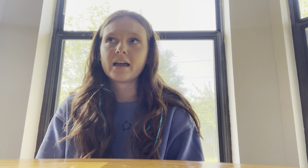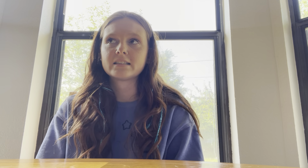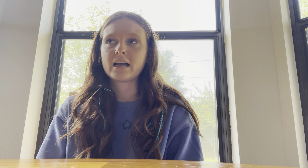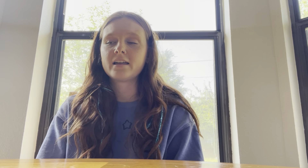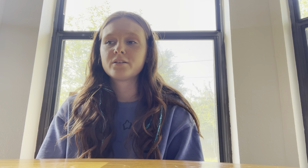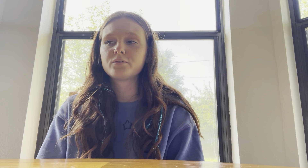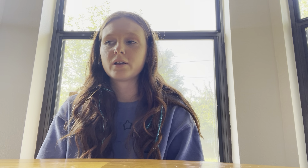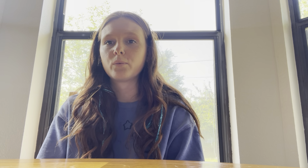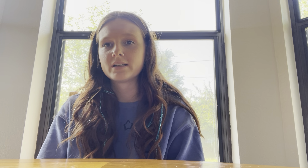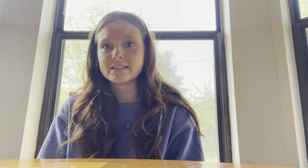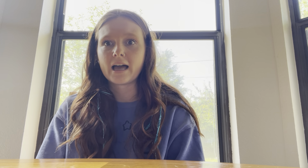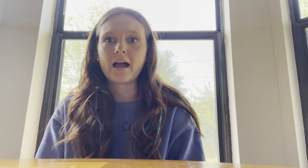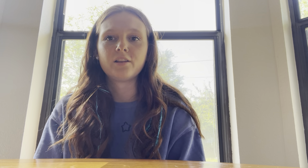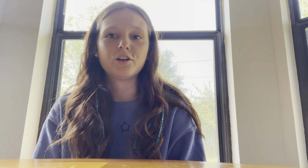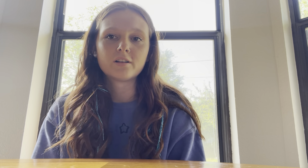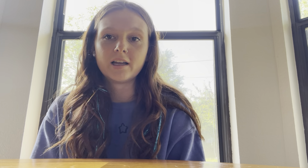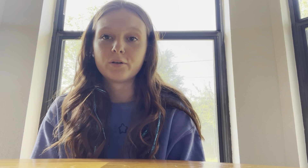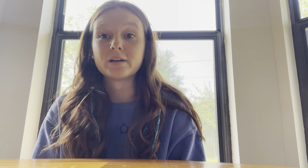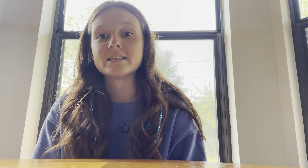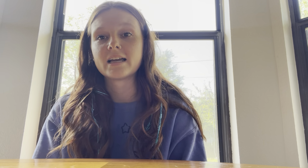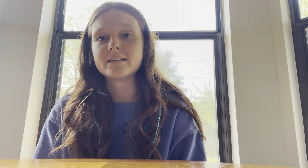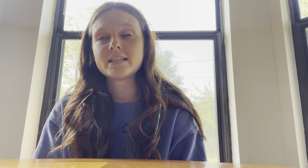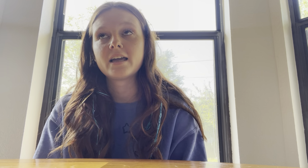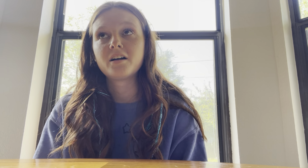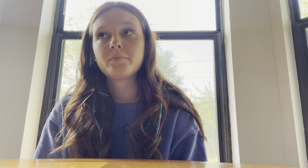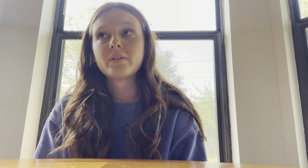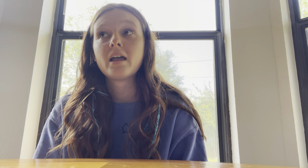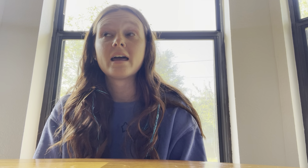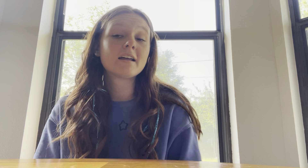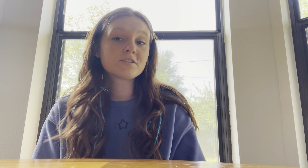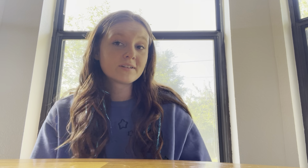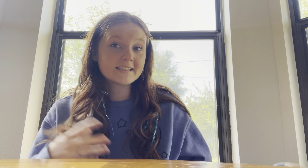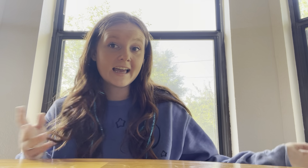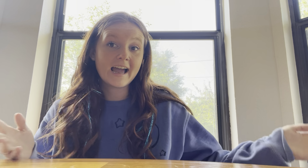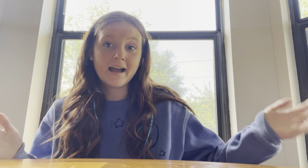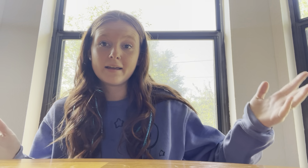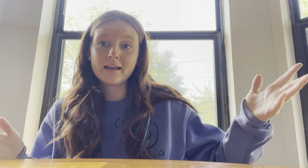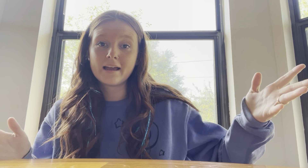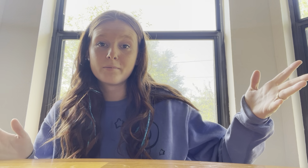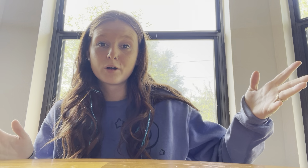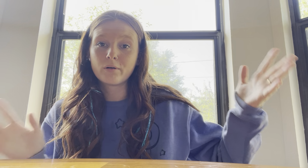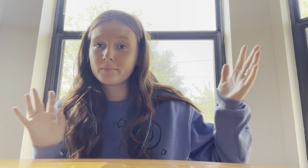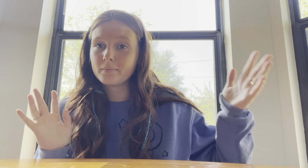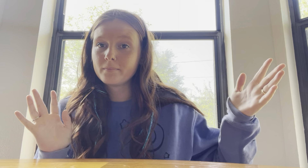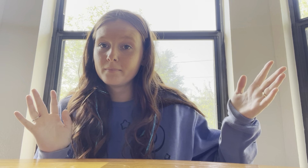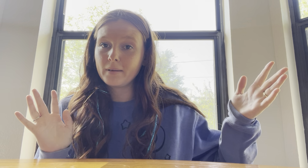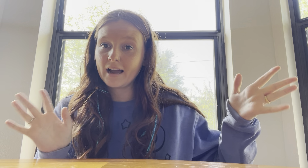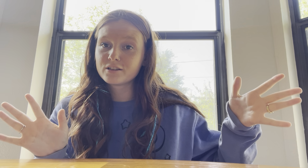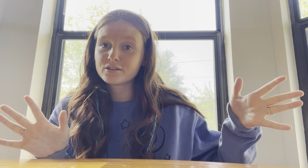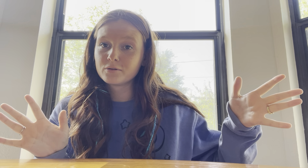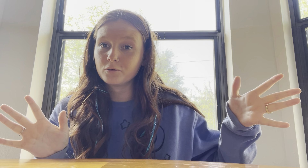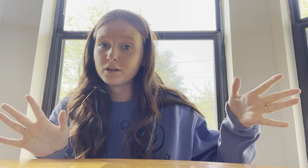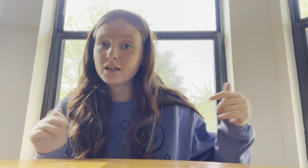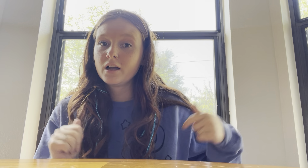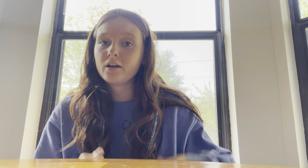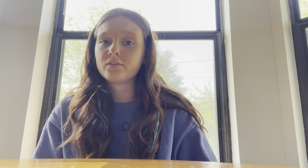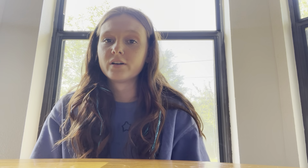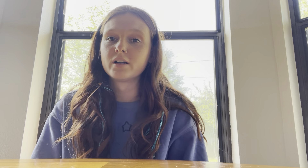kind of like, what does that look like? What does that entail? And I also want to say I am going back to school for